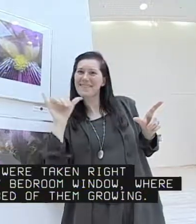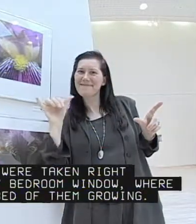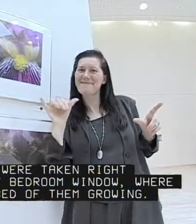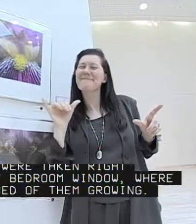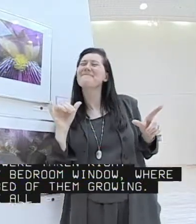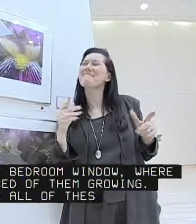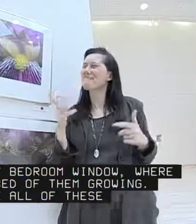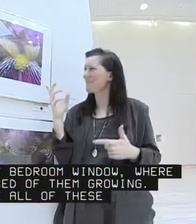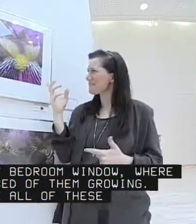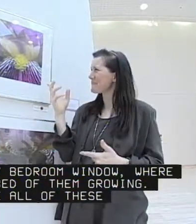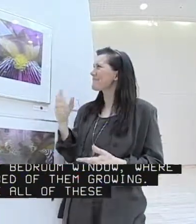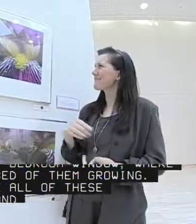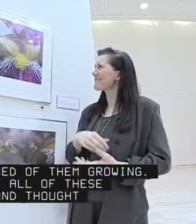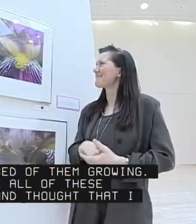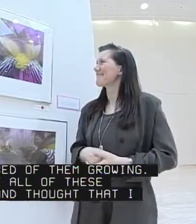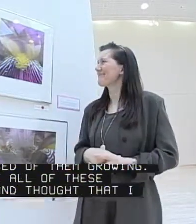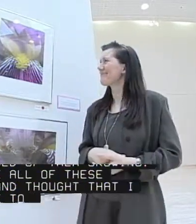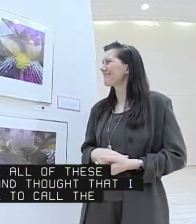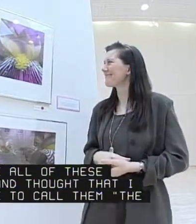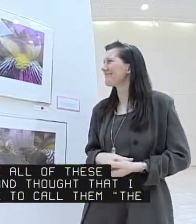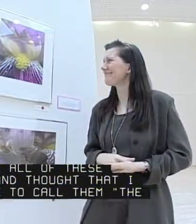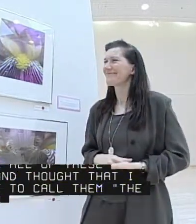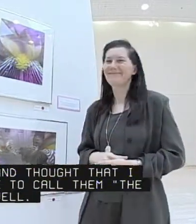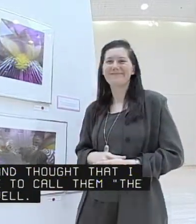And I took all these pictures and thought that I would like to call them the cave as well.